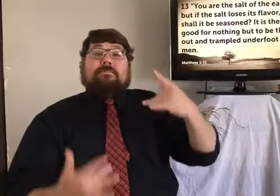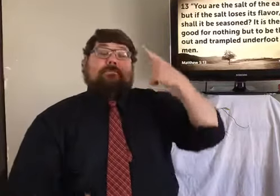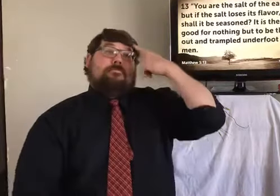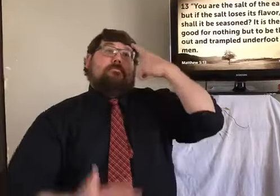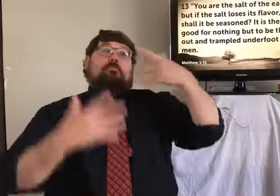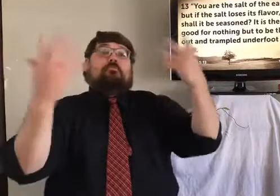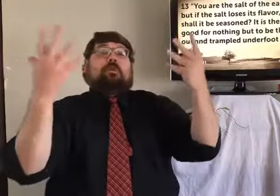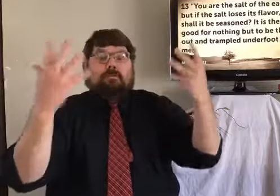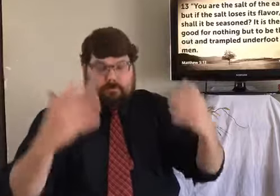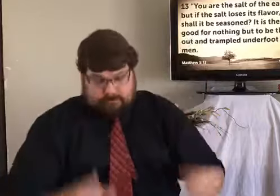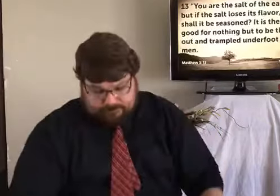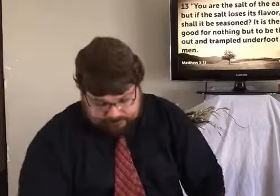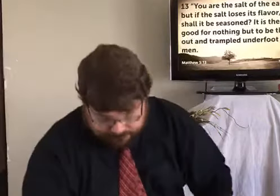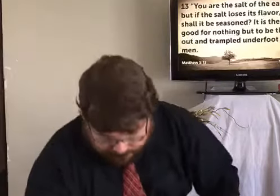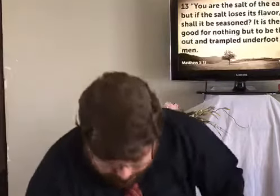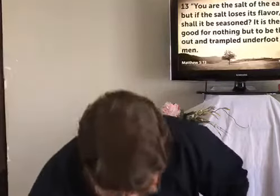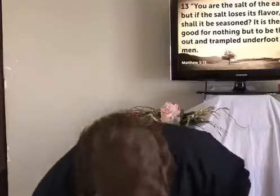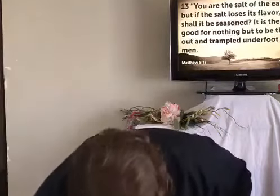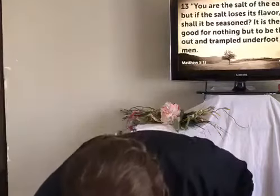When we think of salt, what do we normally think of?